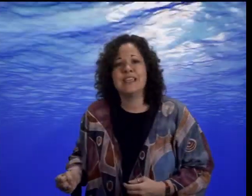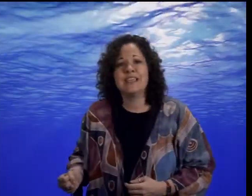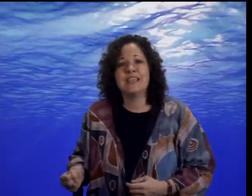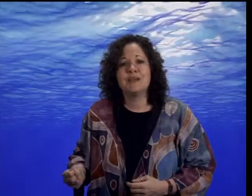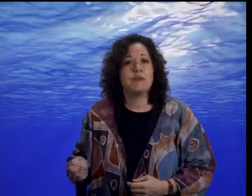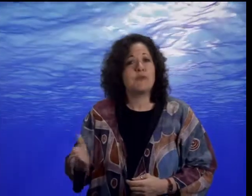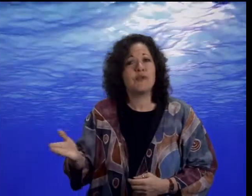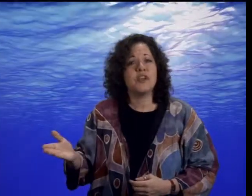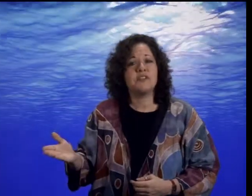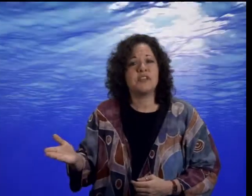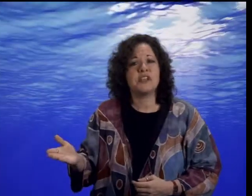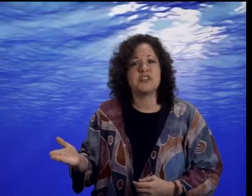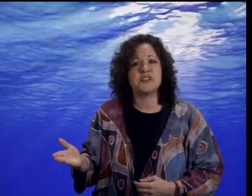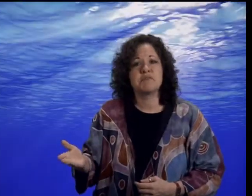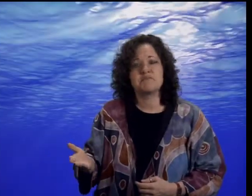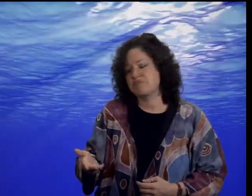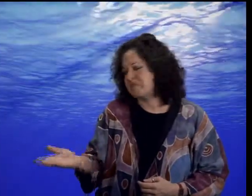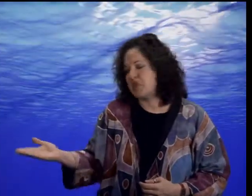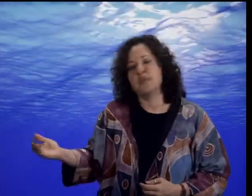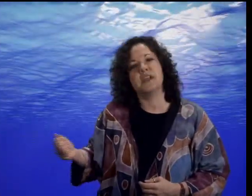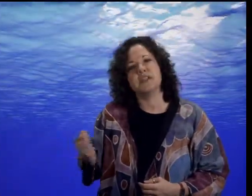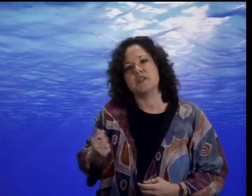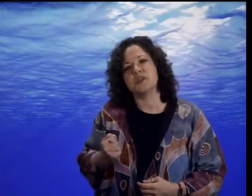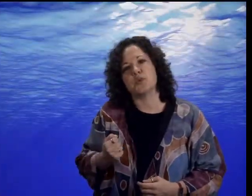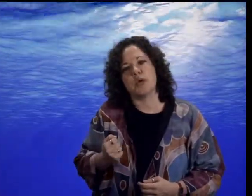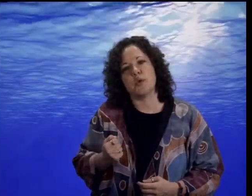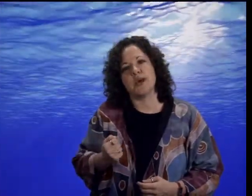But before he could finish, the realist fish swam away.